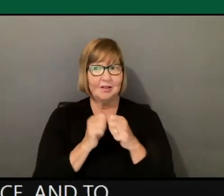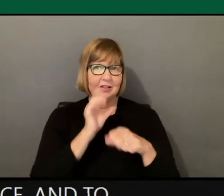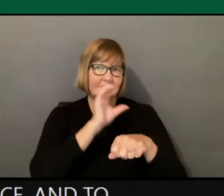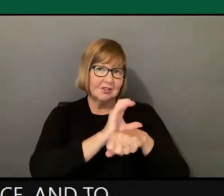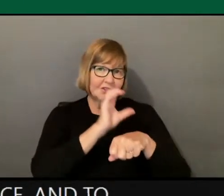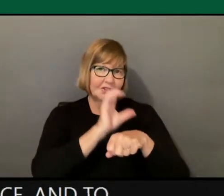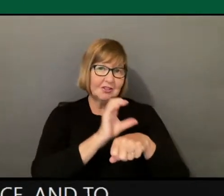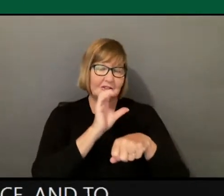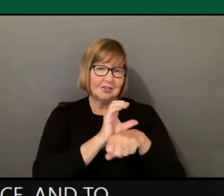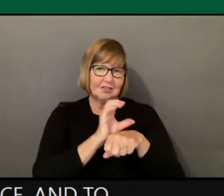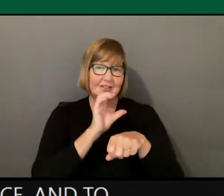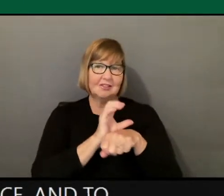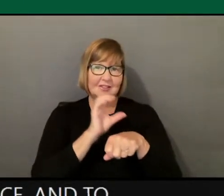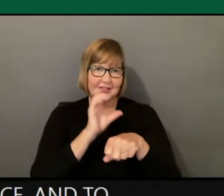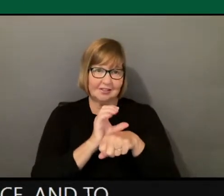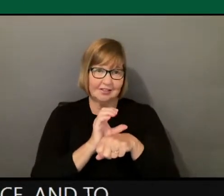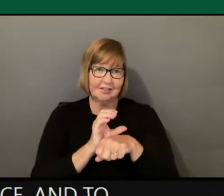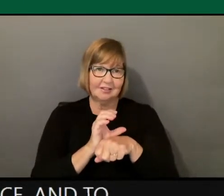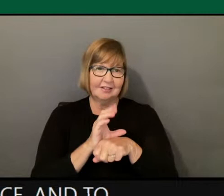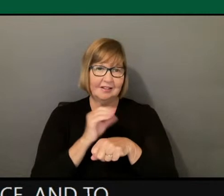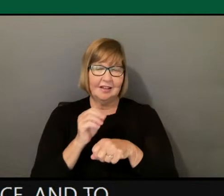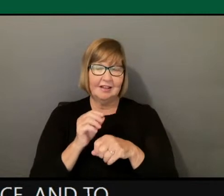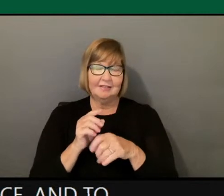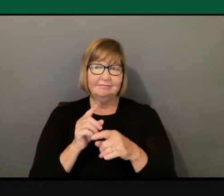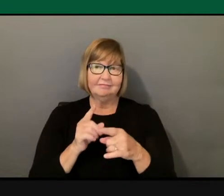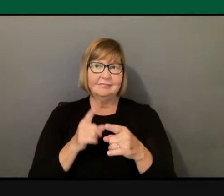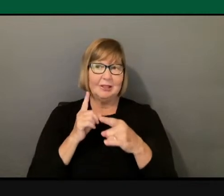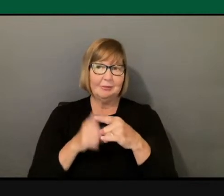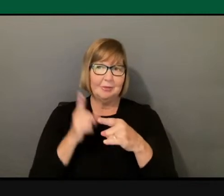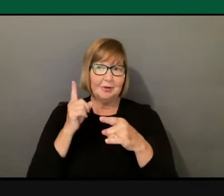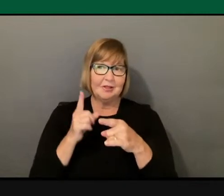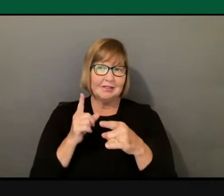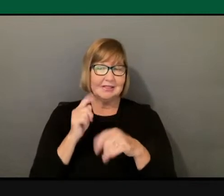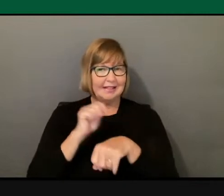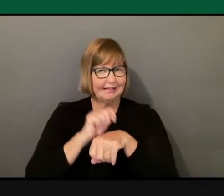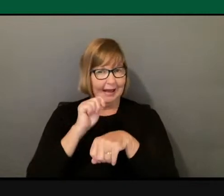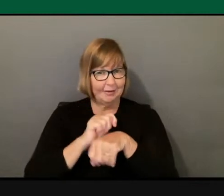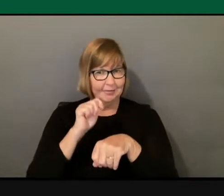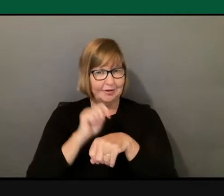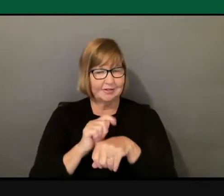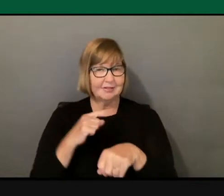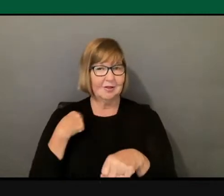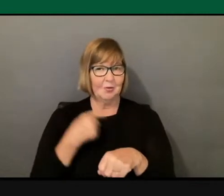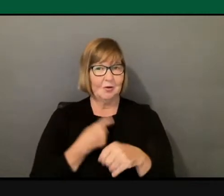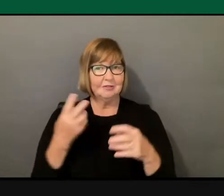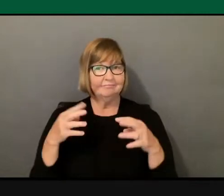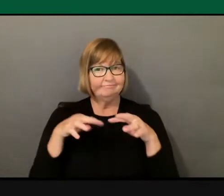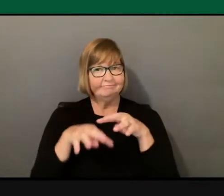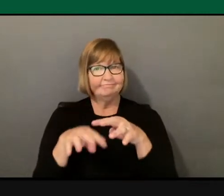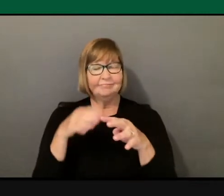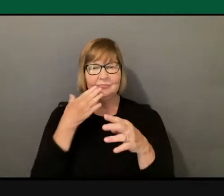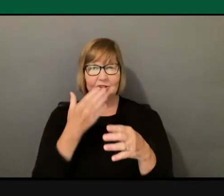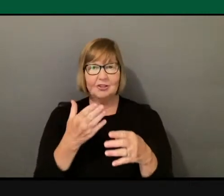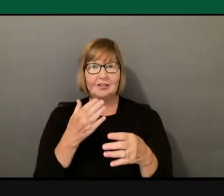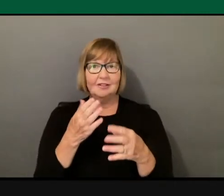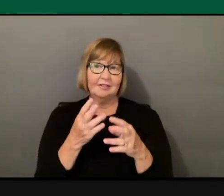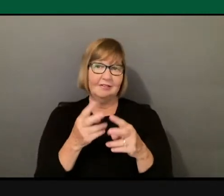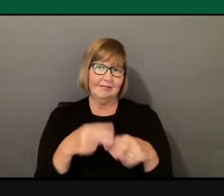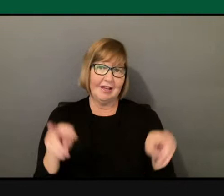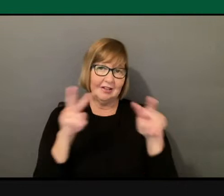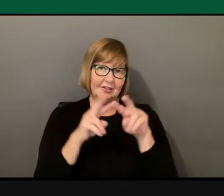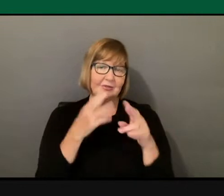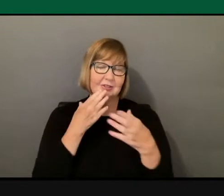mosques and Buddhist temples, so that we are part of the fabric of good values of spirit. Thank you.